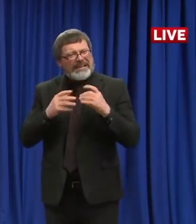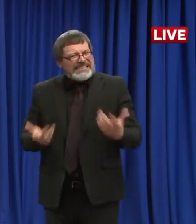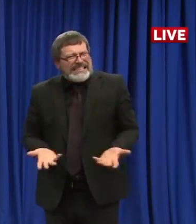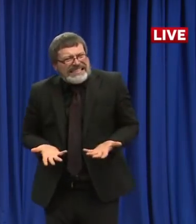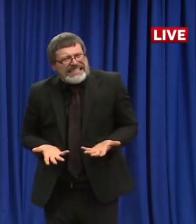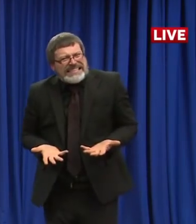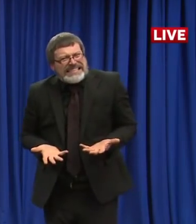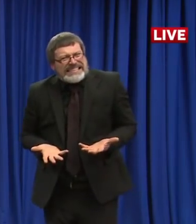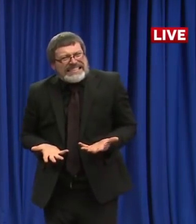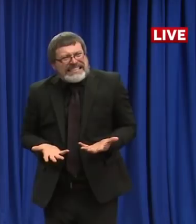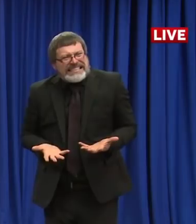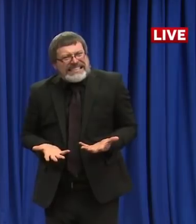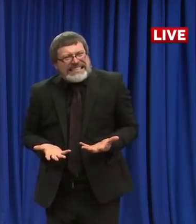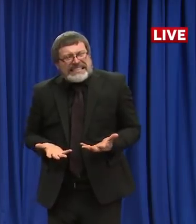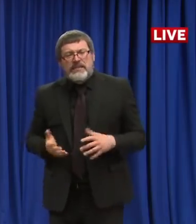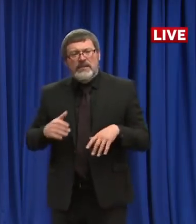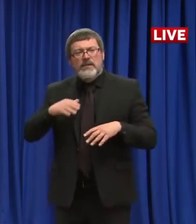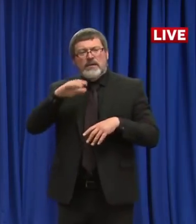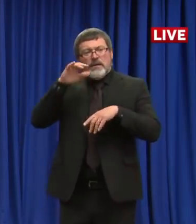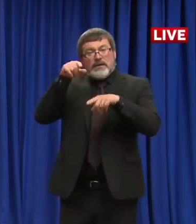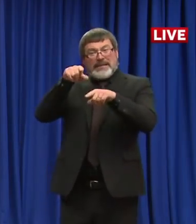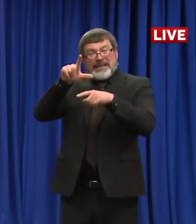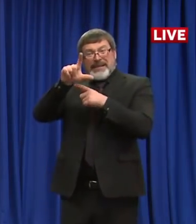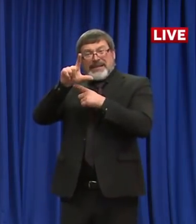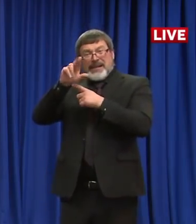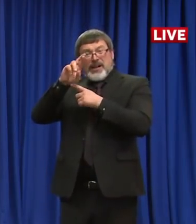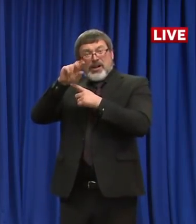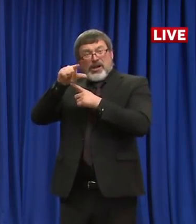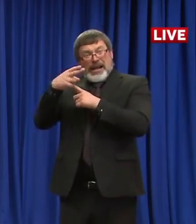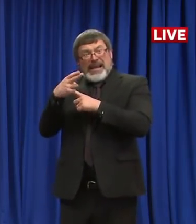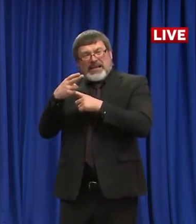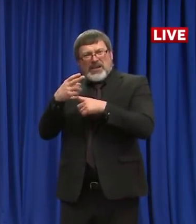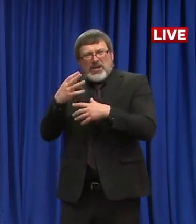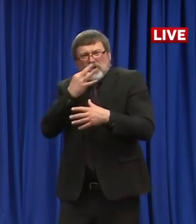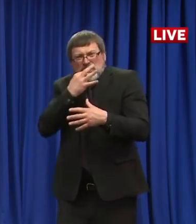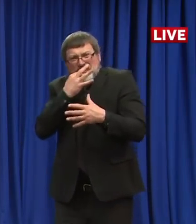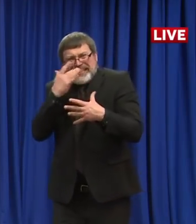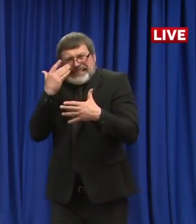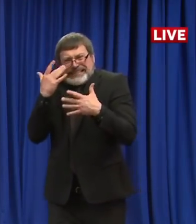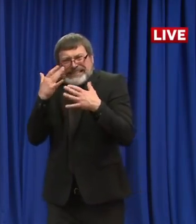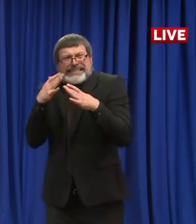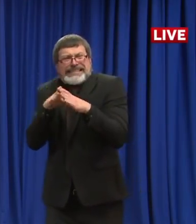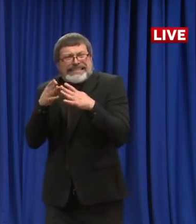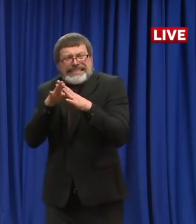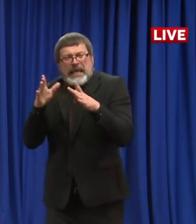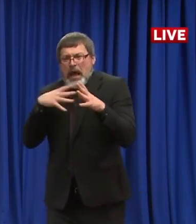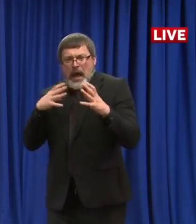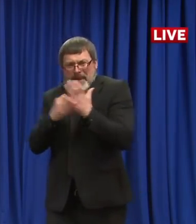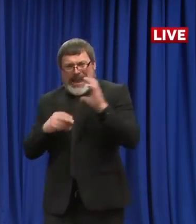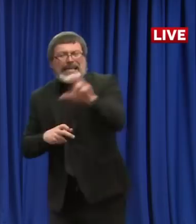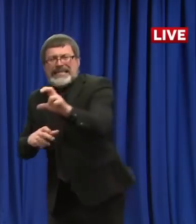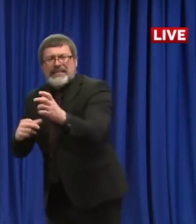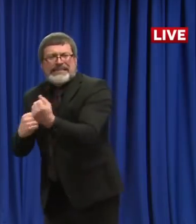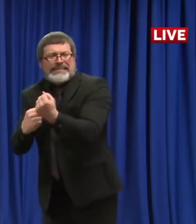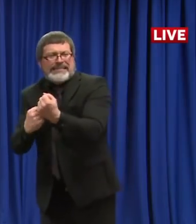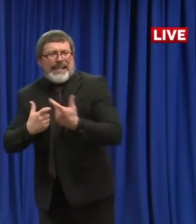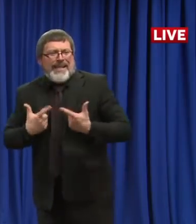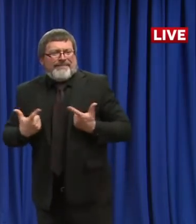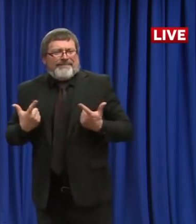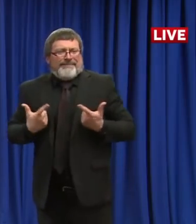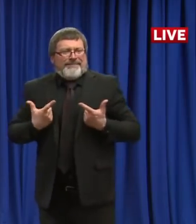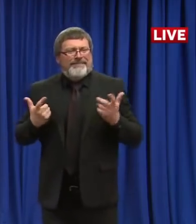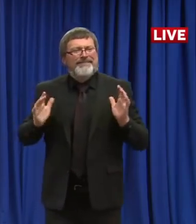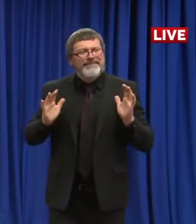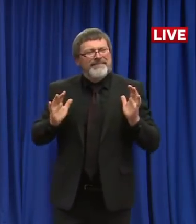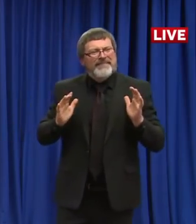Region General Hospital, which was this close to bankruptcy. We got the funding in and now they can actually keep their doors open, right? That's a huge benefit to those individuals in